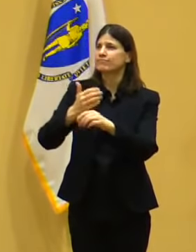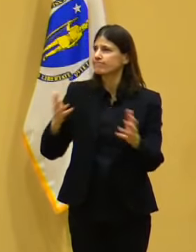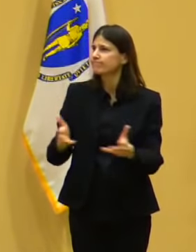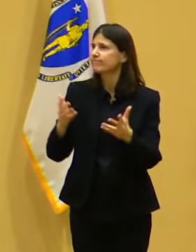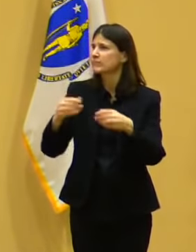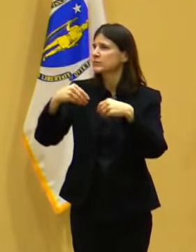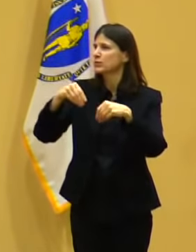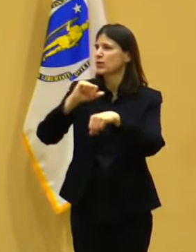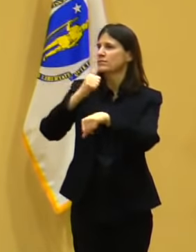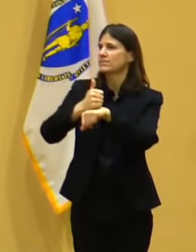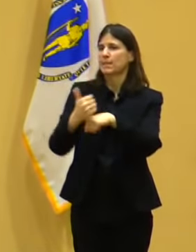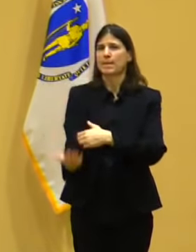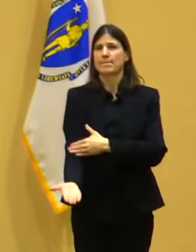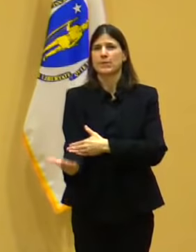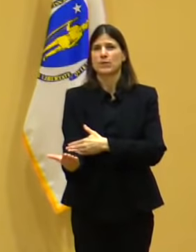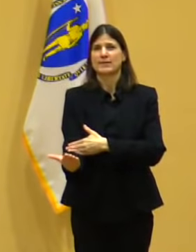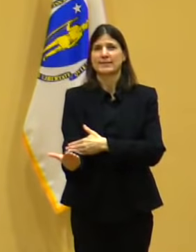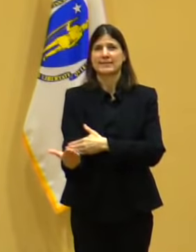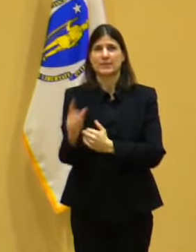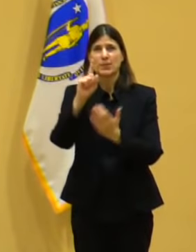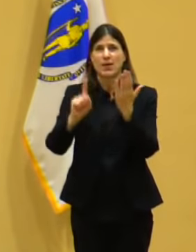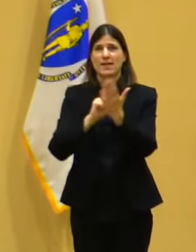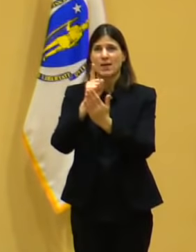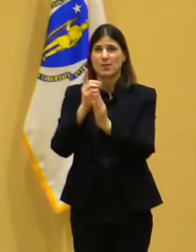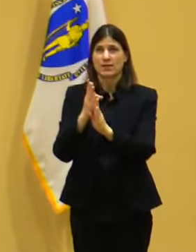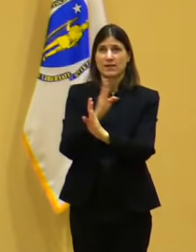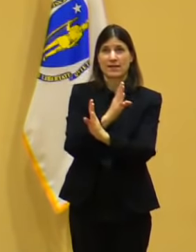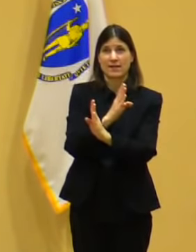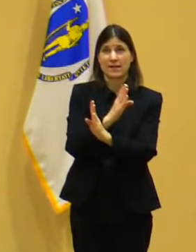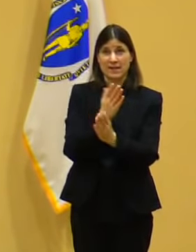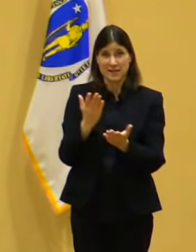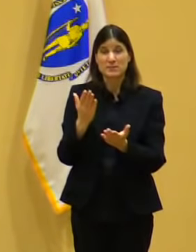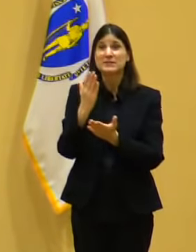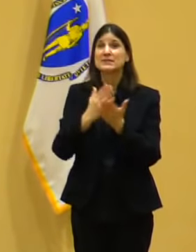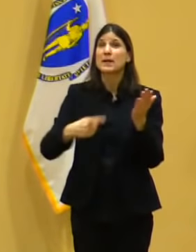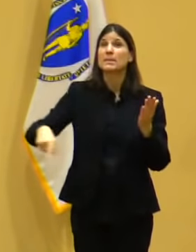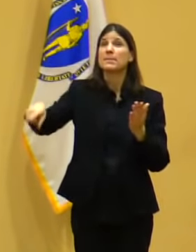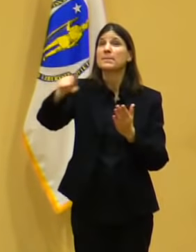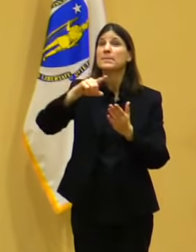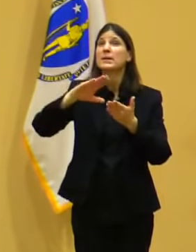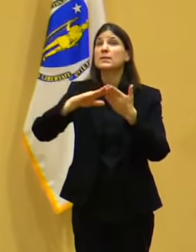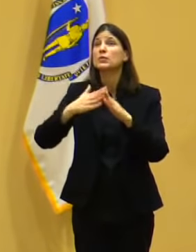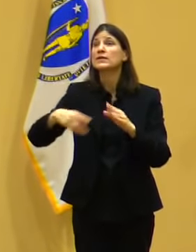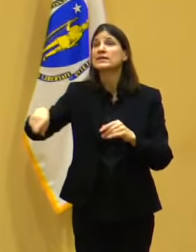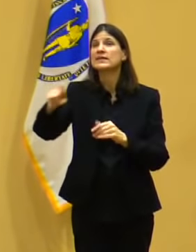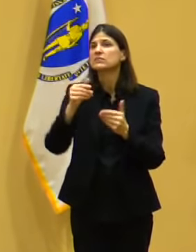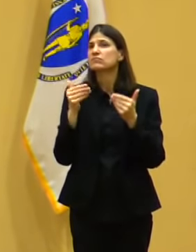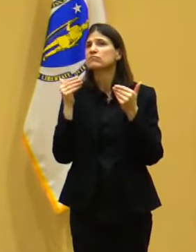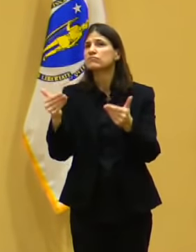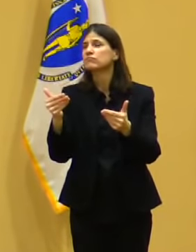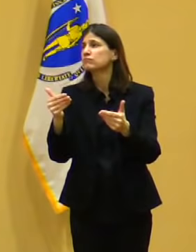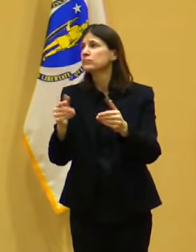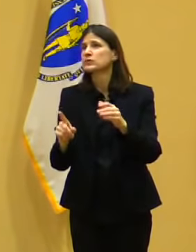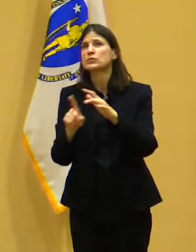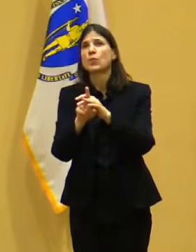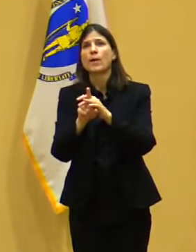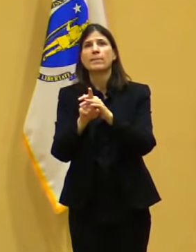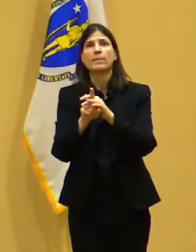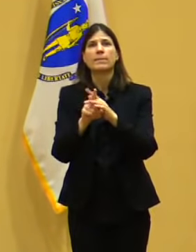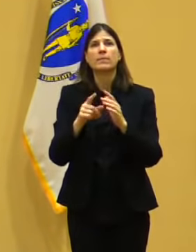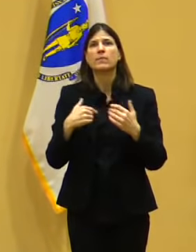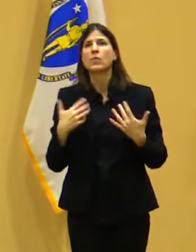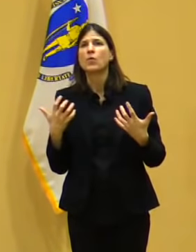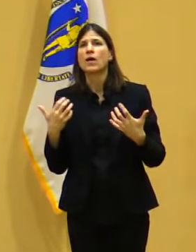30 minutes, 60 minutes, 90 minutes before their appointment because